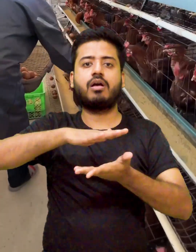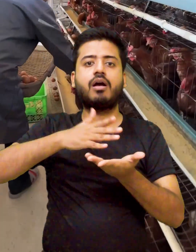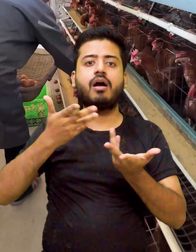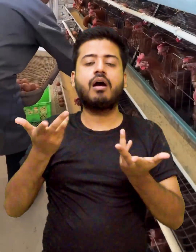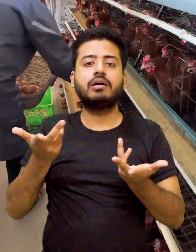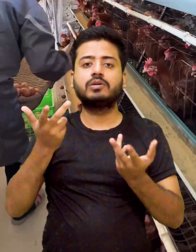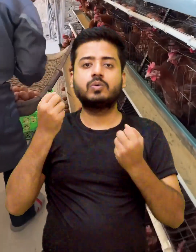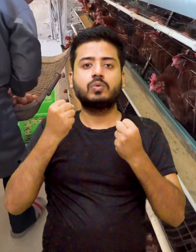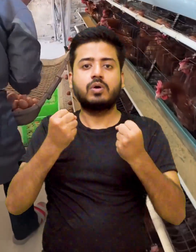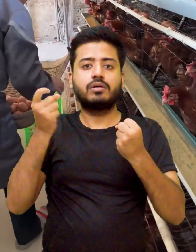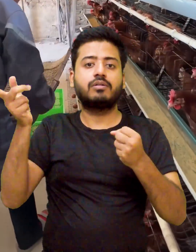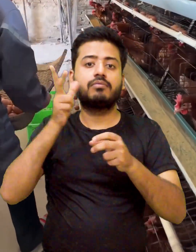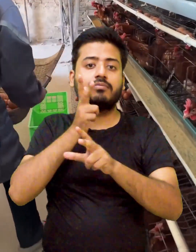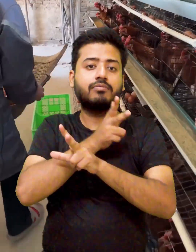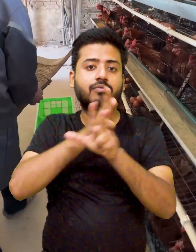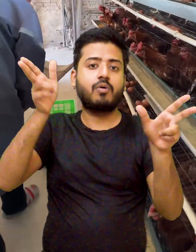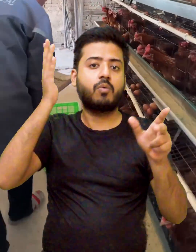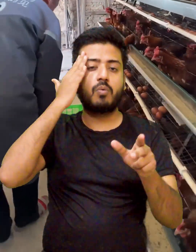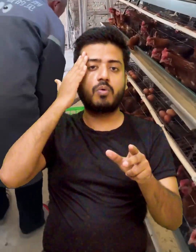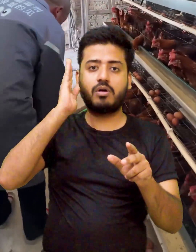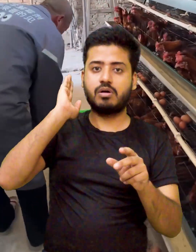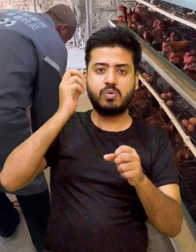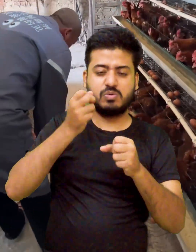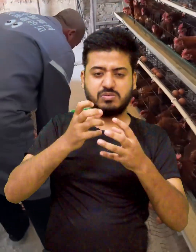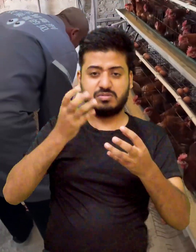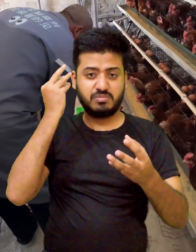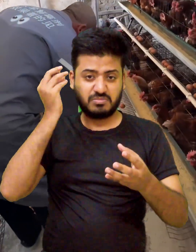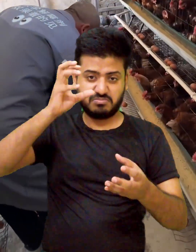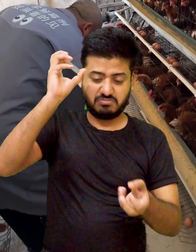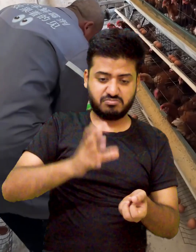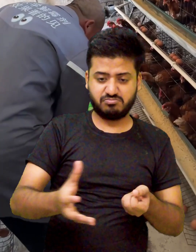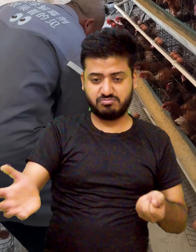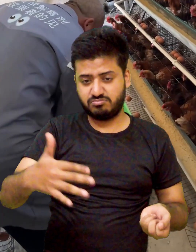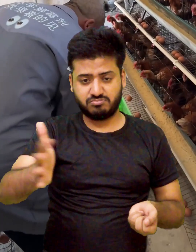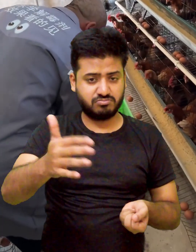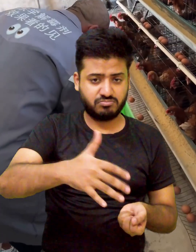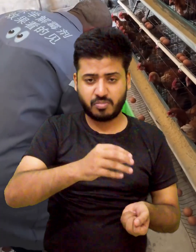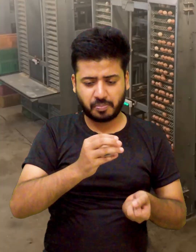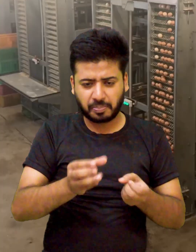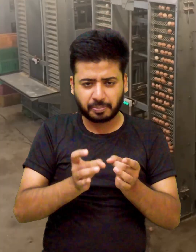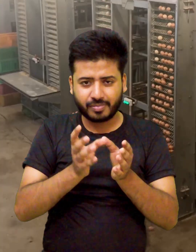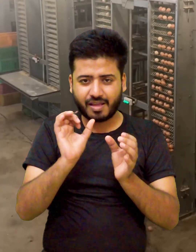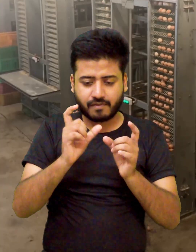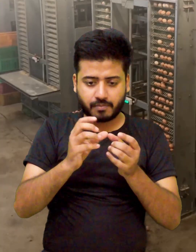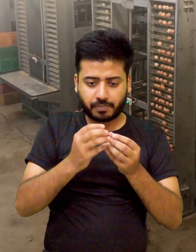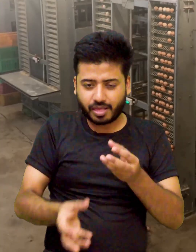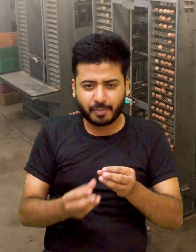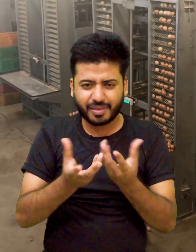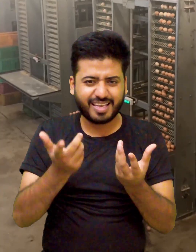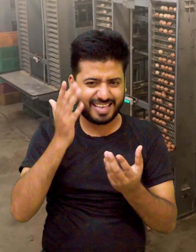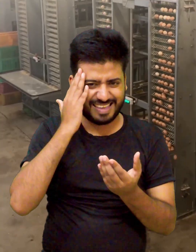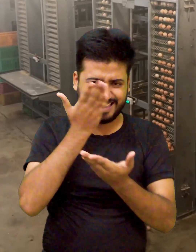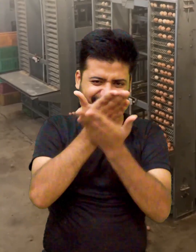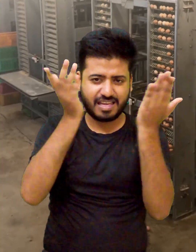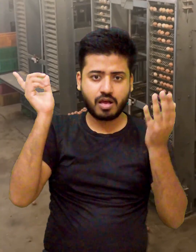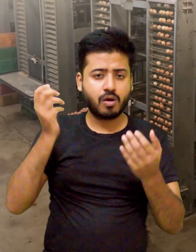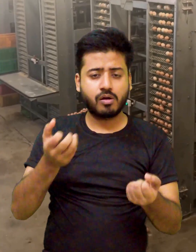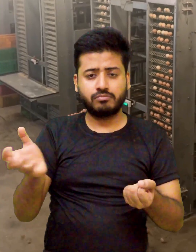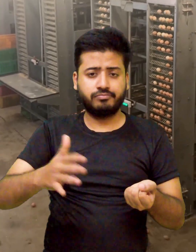dome-like shape distributes pressure so effectively that a single egg can withstand a vertical weight of up to 220 kg chars or